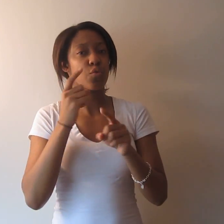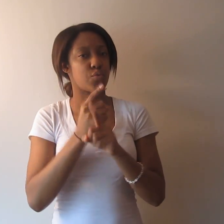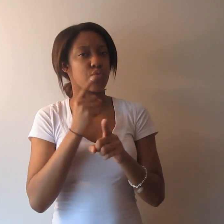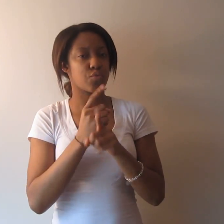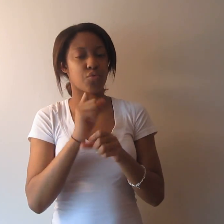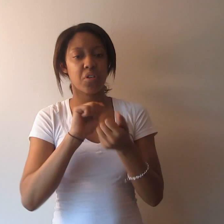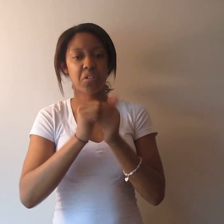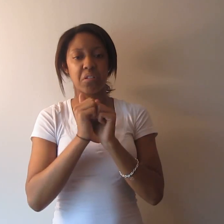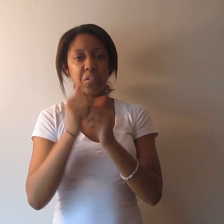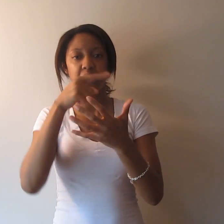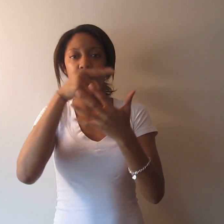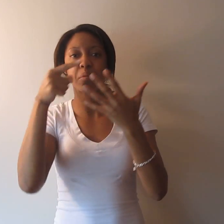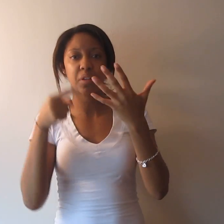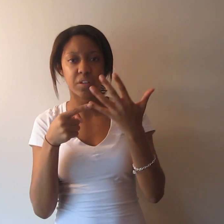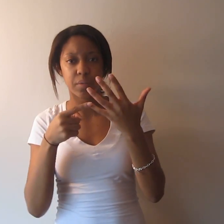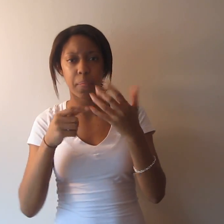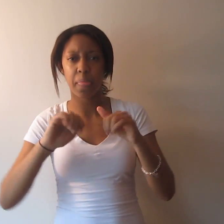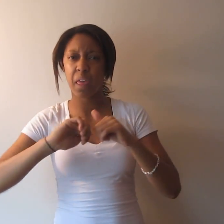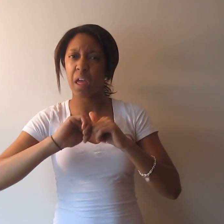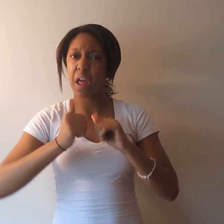How do you know you're asking for the right type of accommodations?